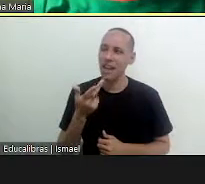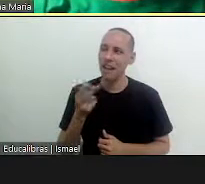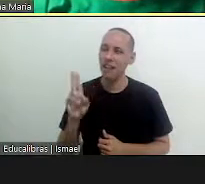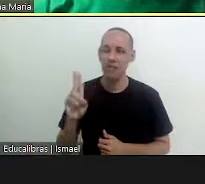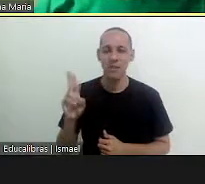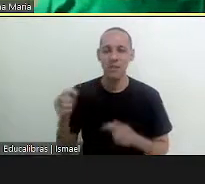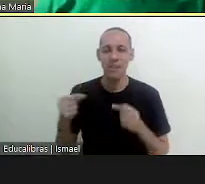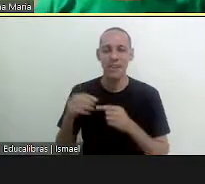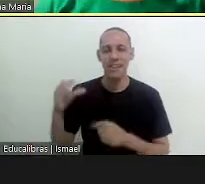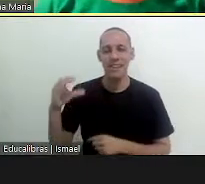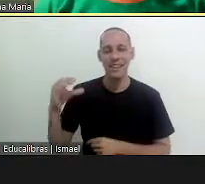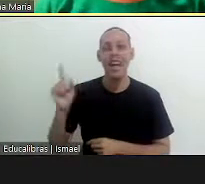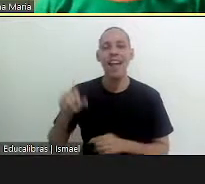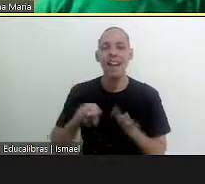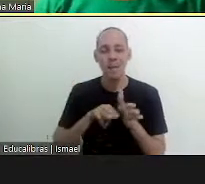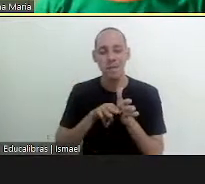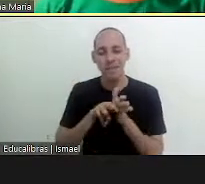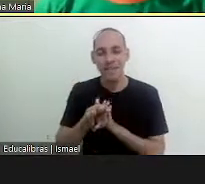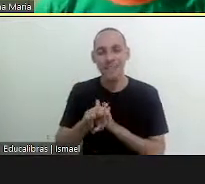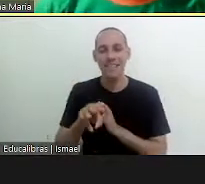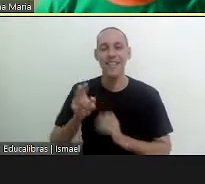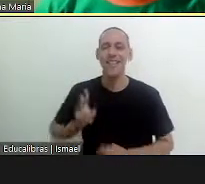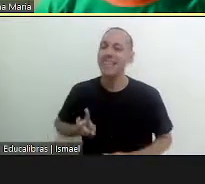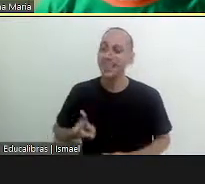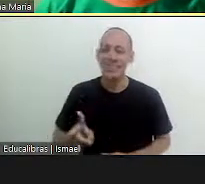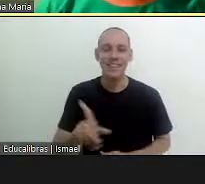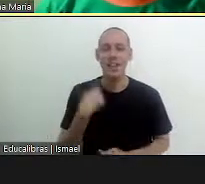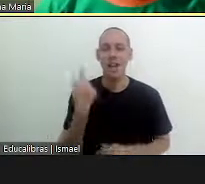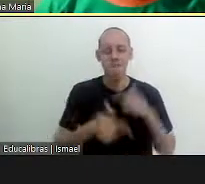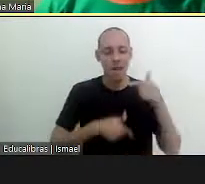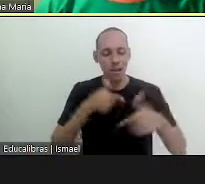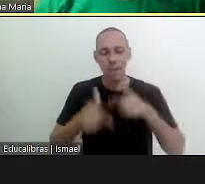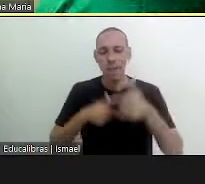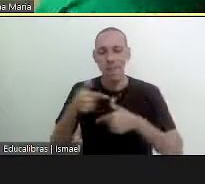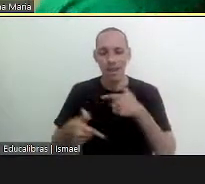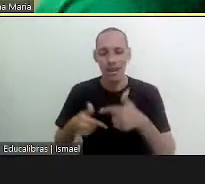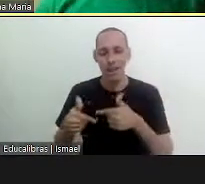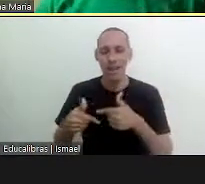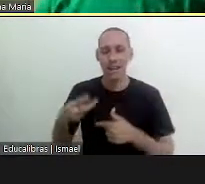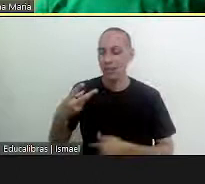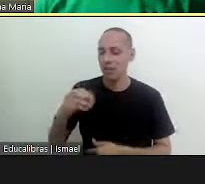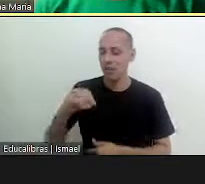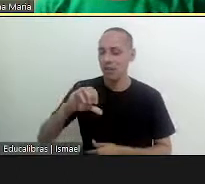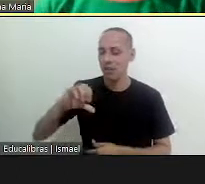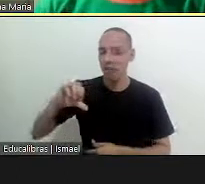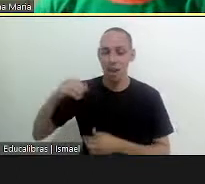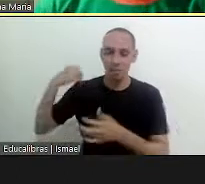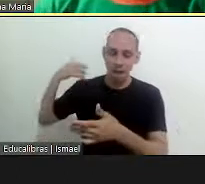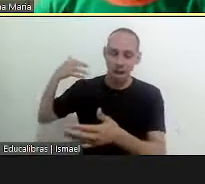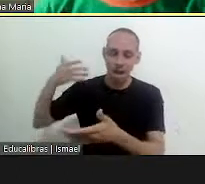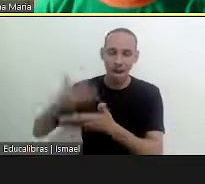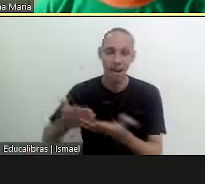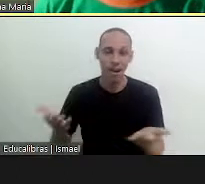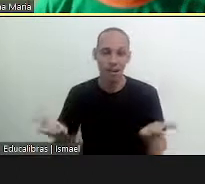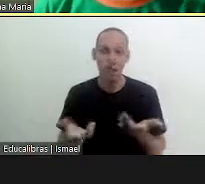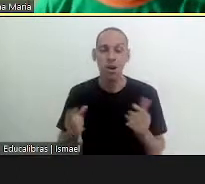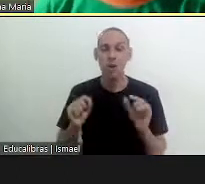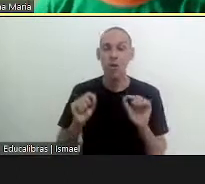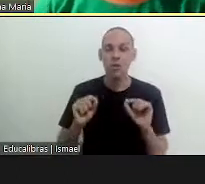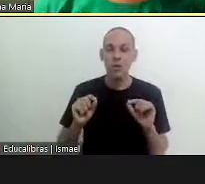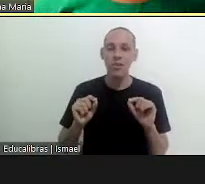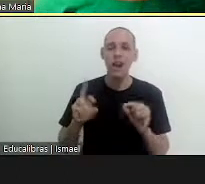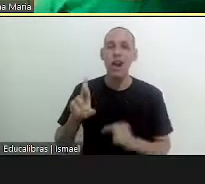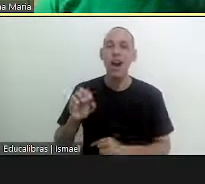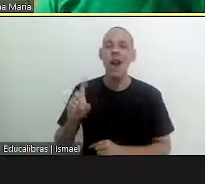if we were to think about the methodology which we always work on which uh